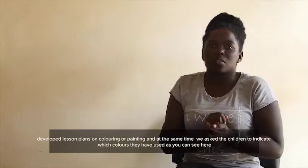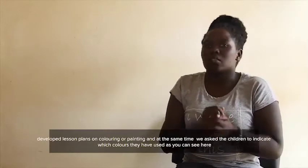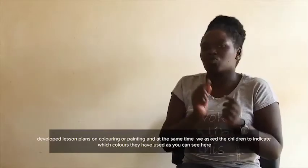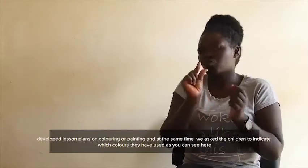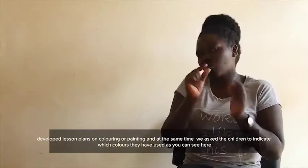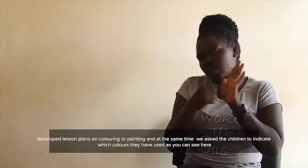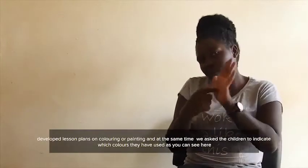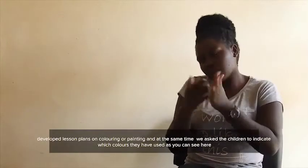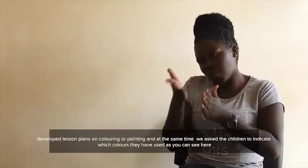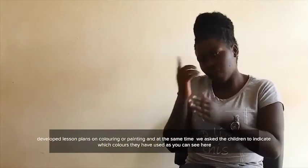as you can see here.